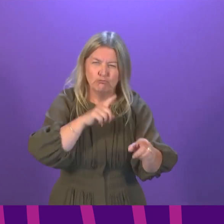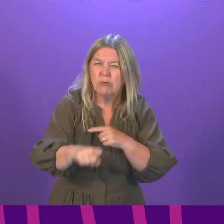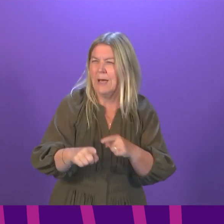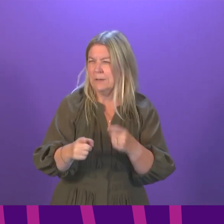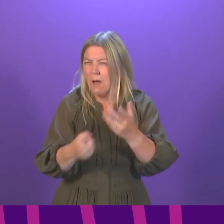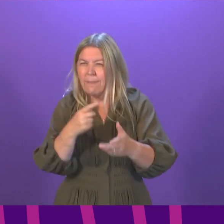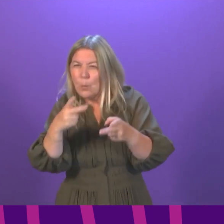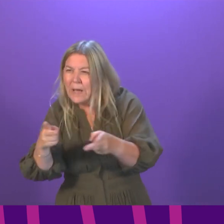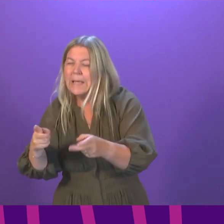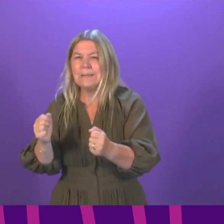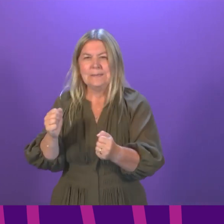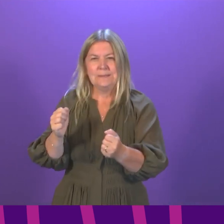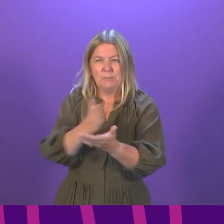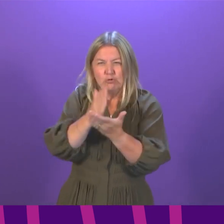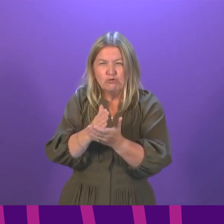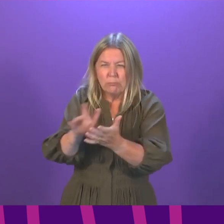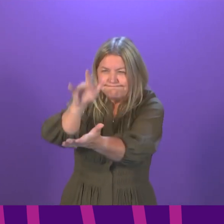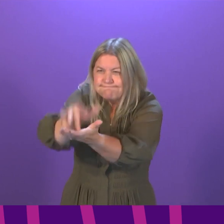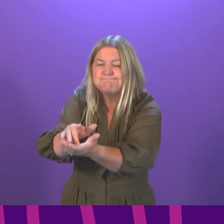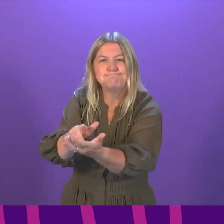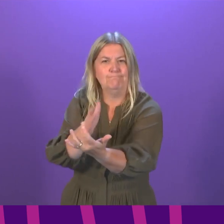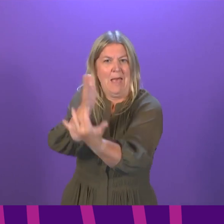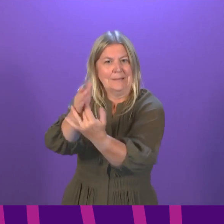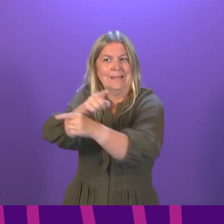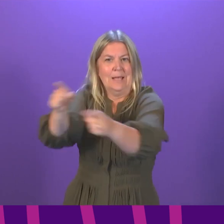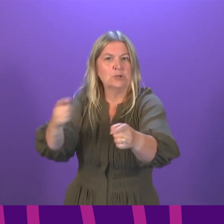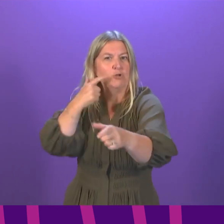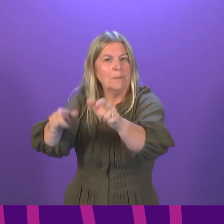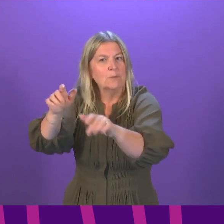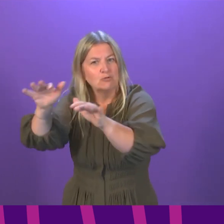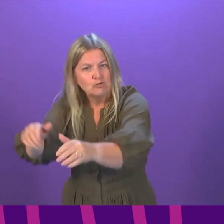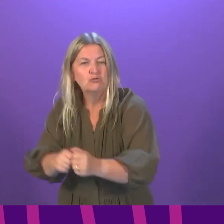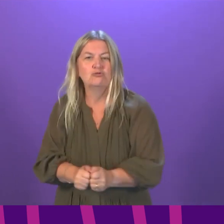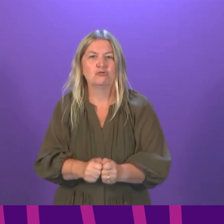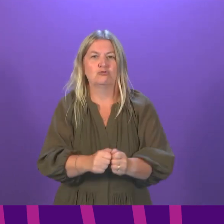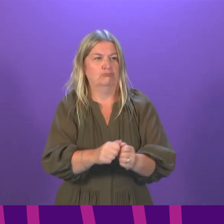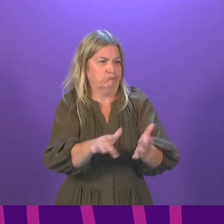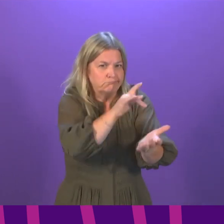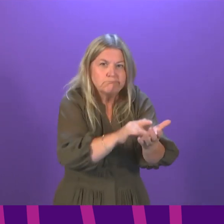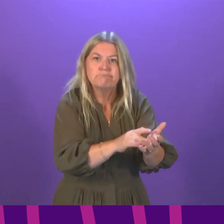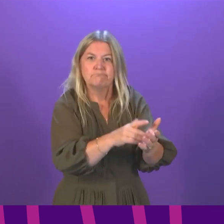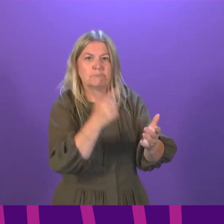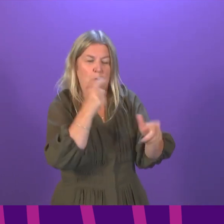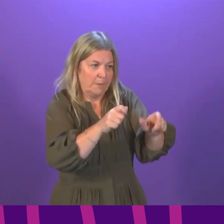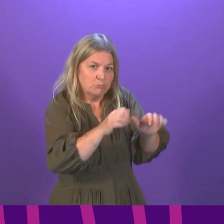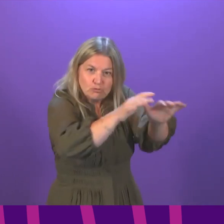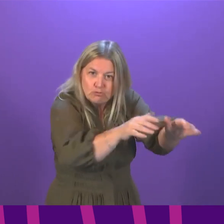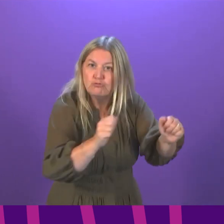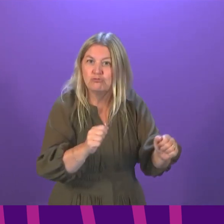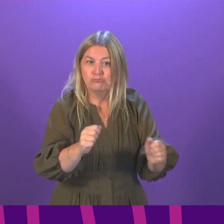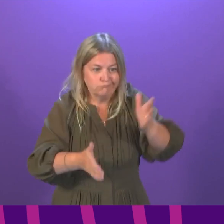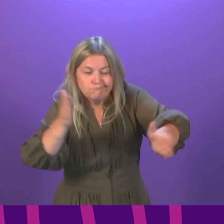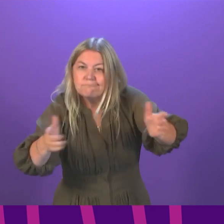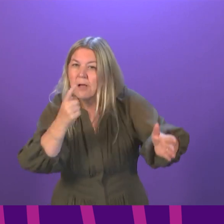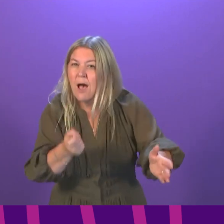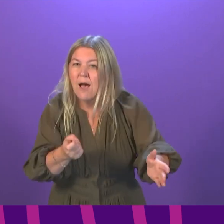to access young people where young people are, as opposed to expecting young people to go to clinics. Now, cannot get